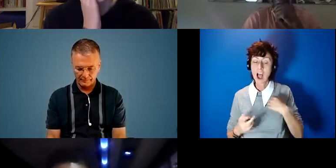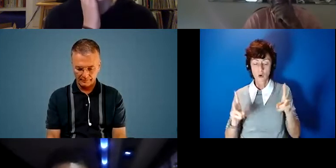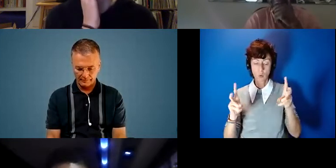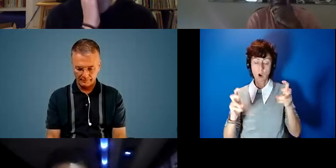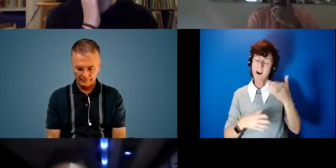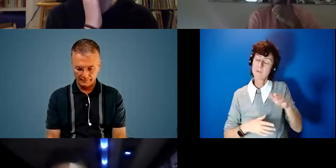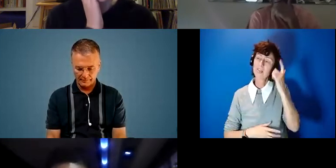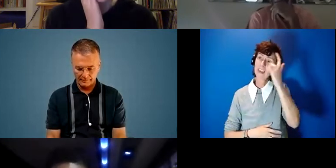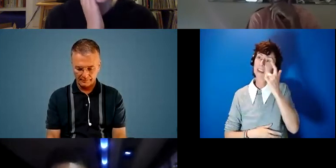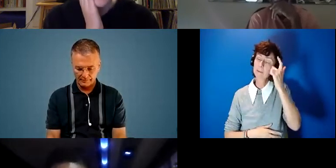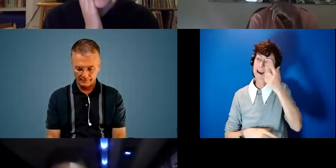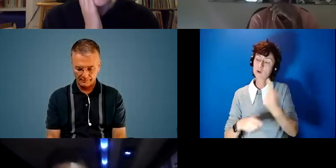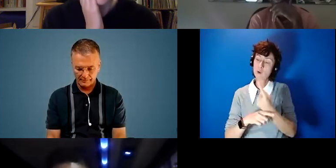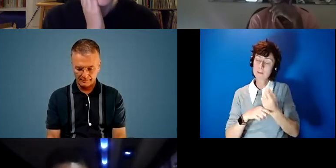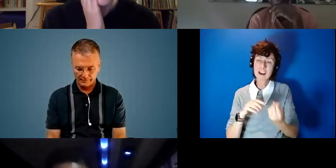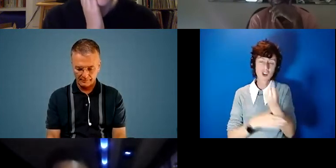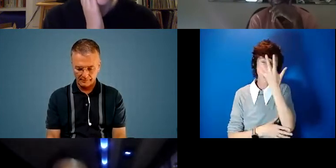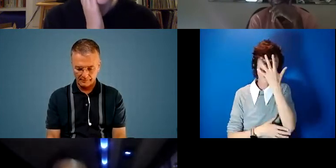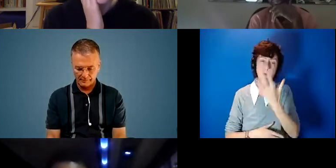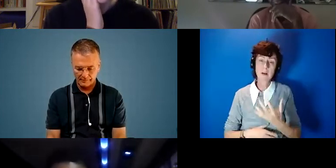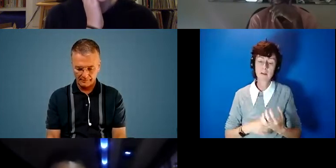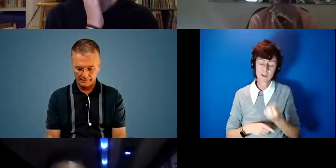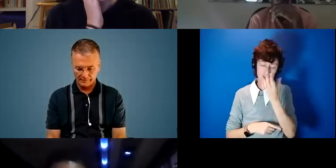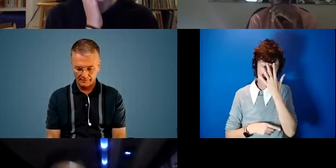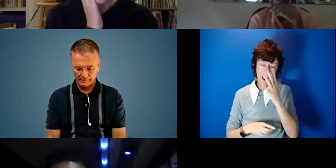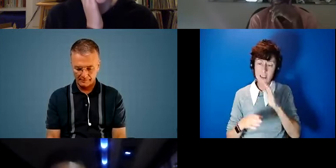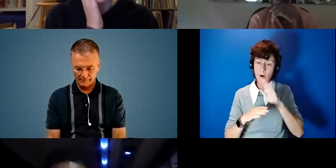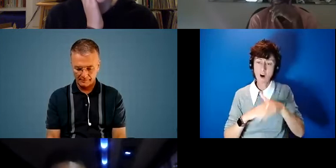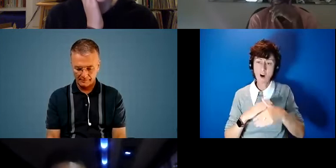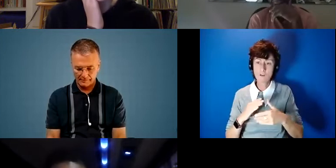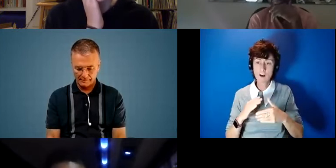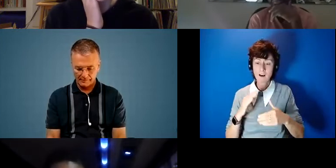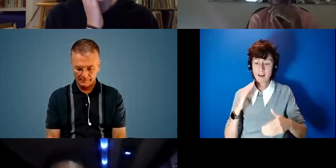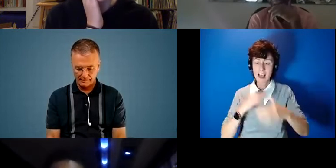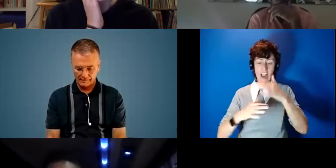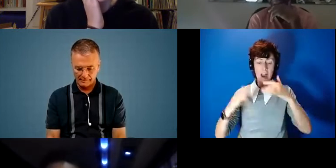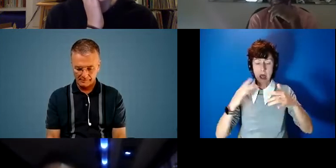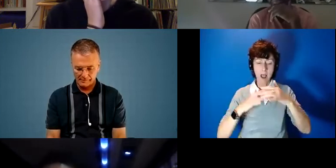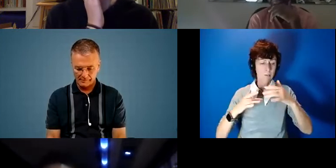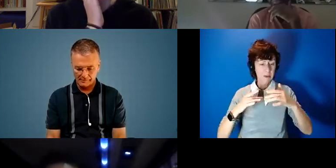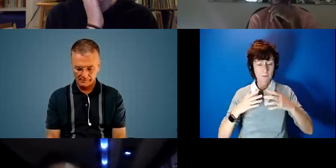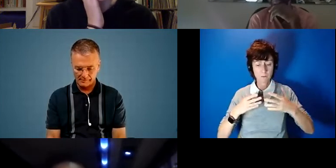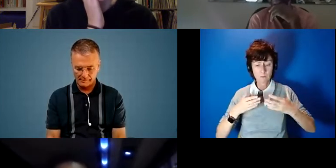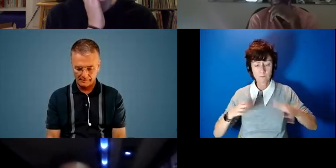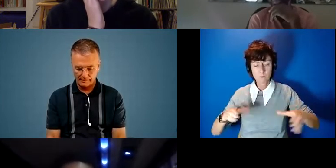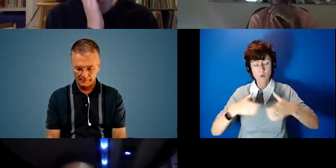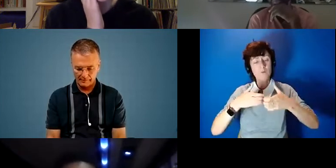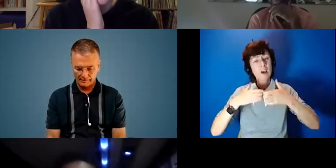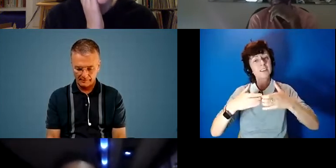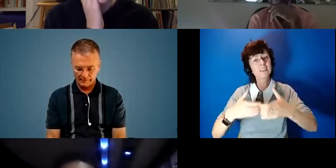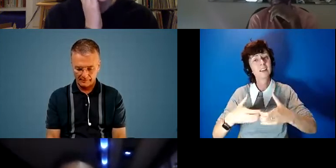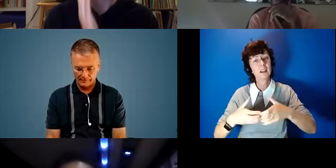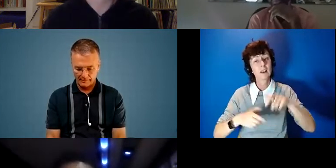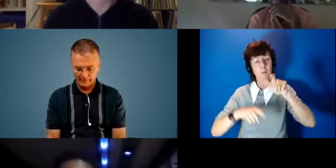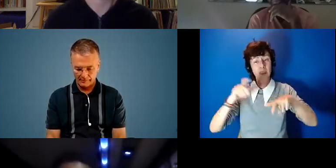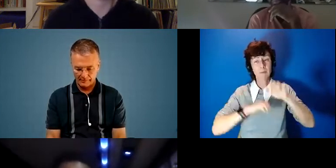is talking about how much shame there is around uh climate and environmental movements and how that puts people off because it seems like there's a real culture of